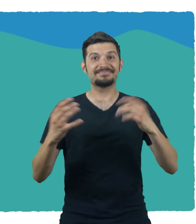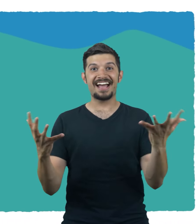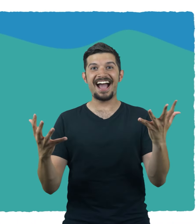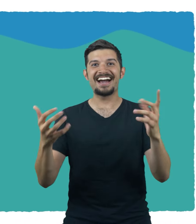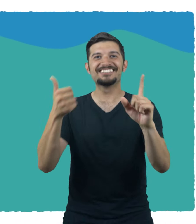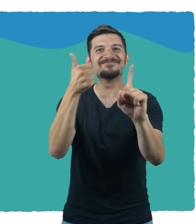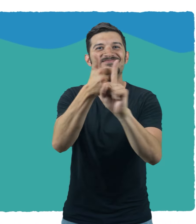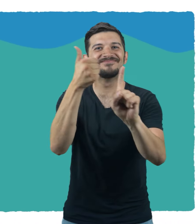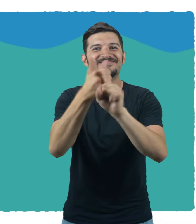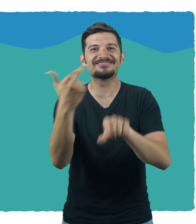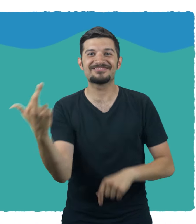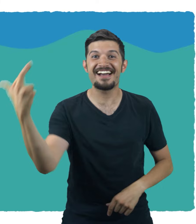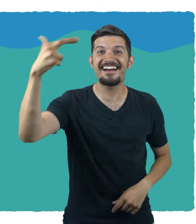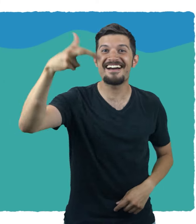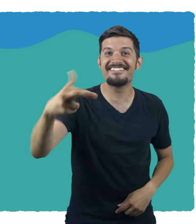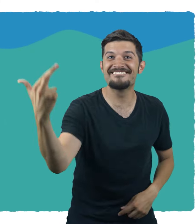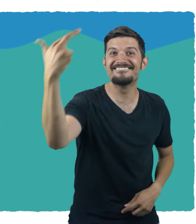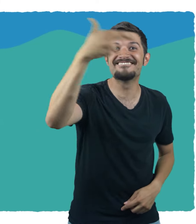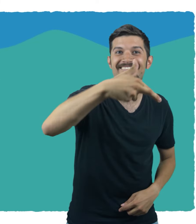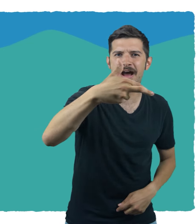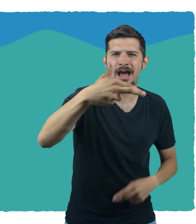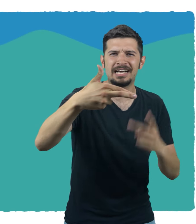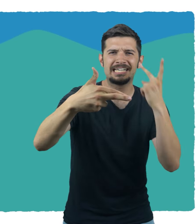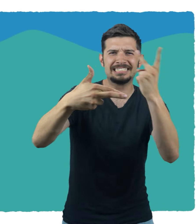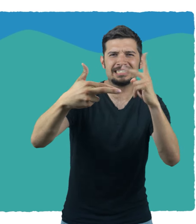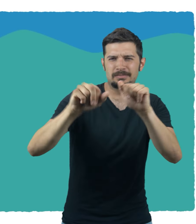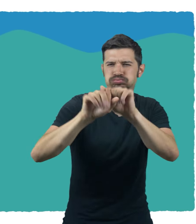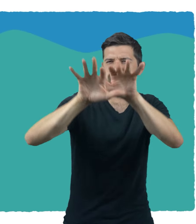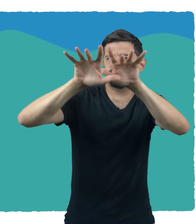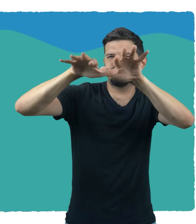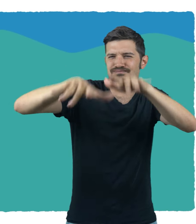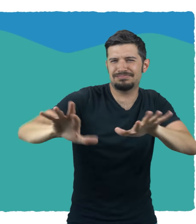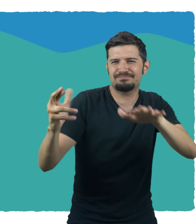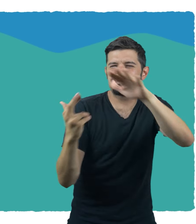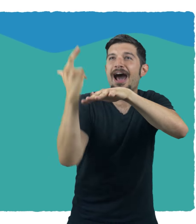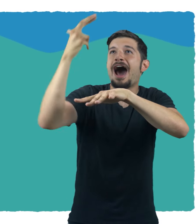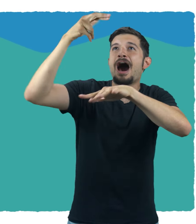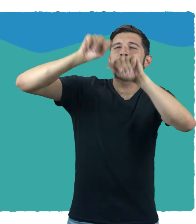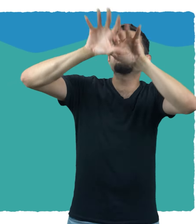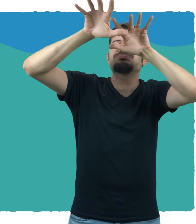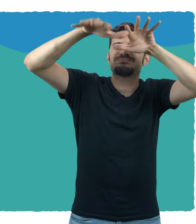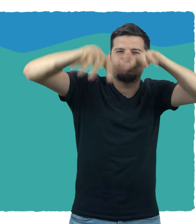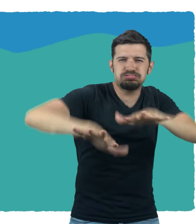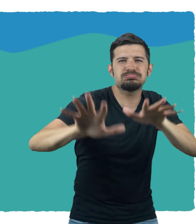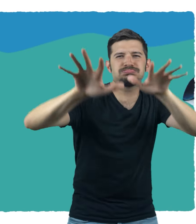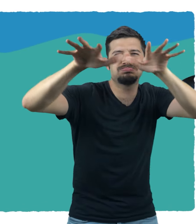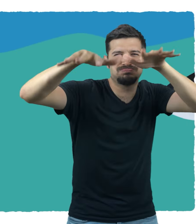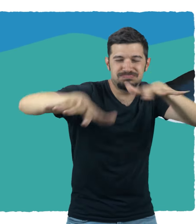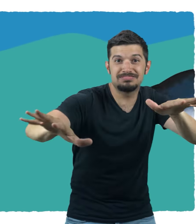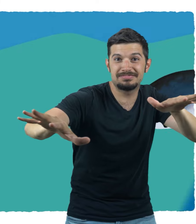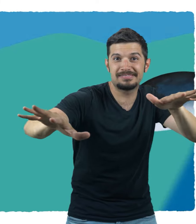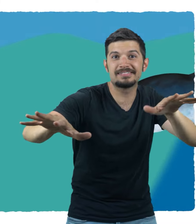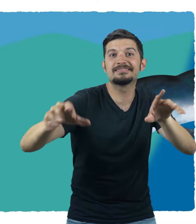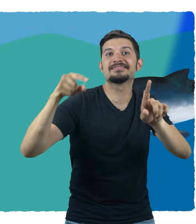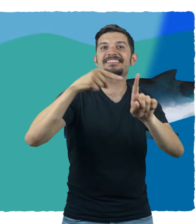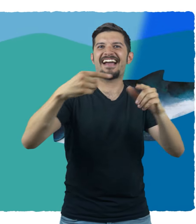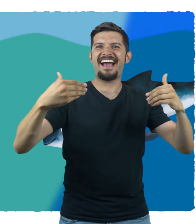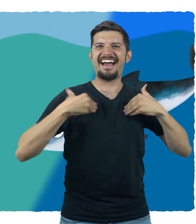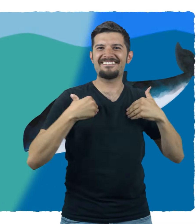It's a dolphin! It's Porpoise vs. dolphin. Splish, splash! As a dolphin crests a wave,